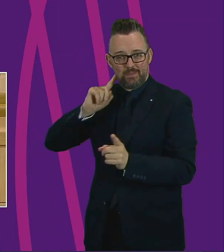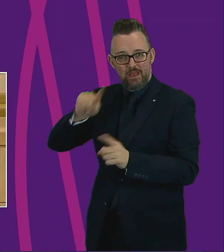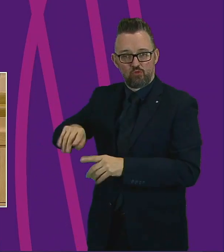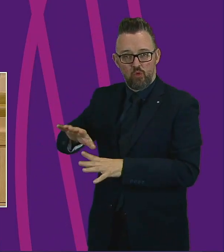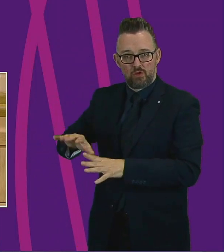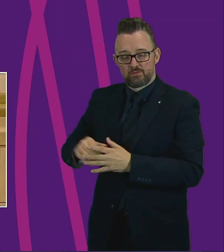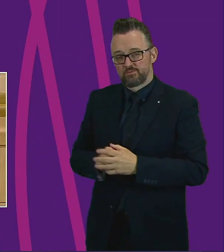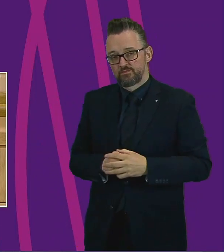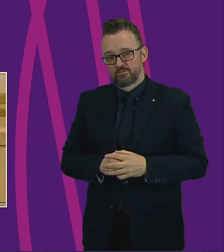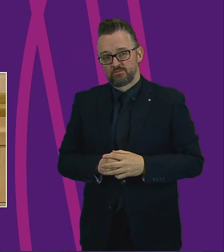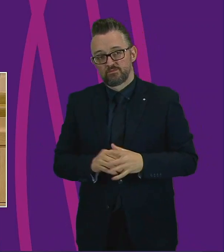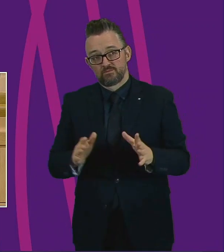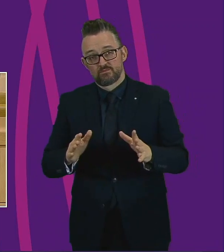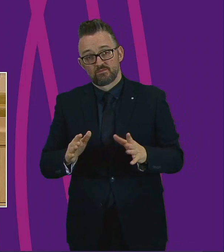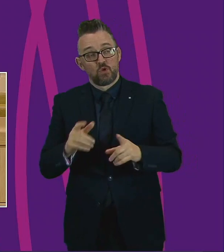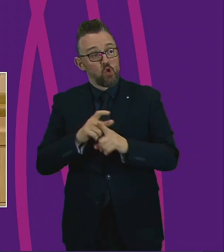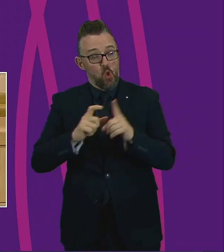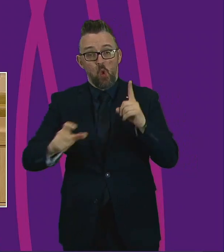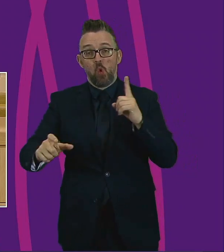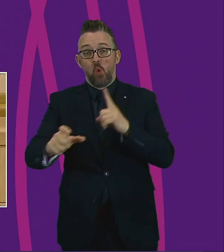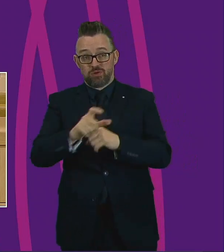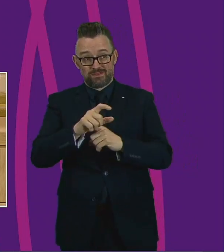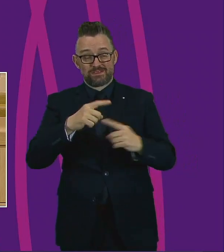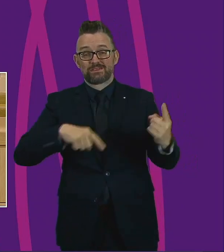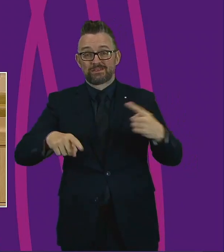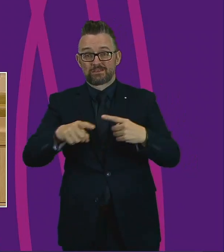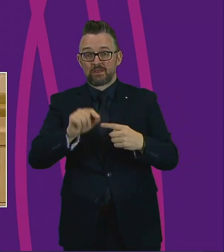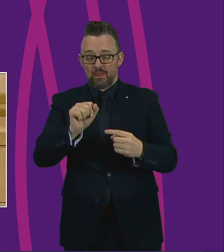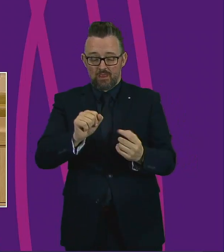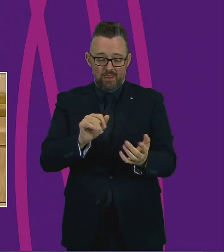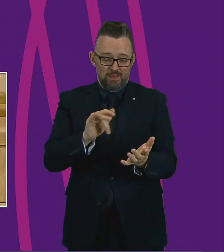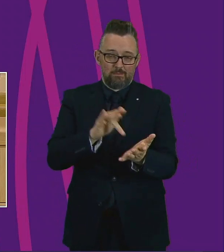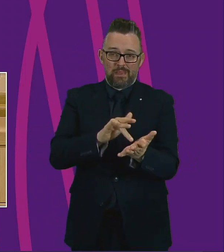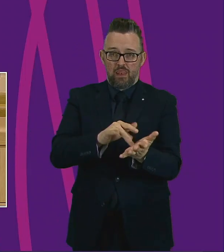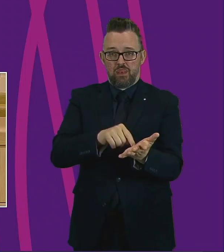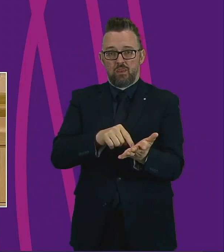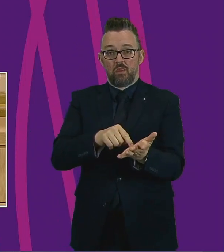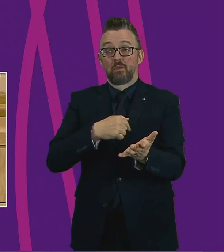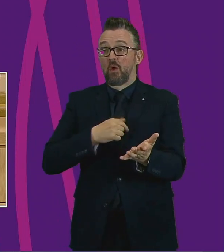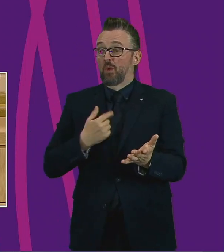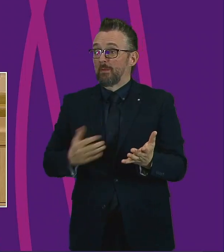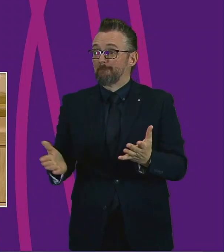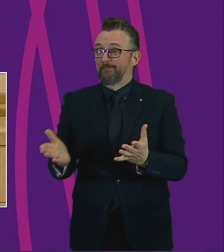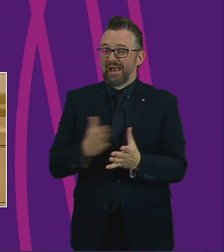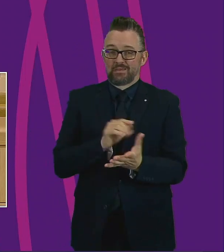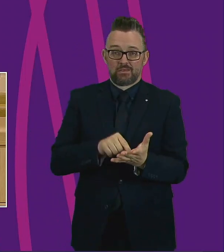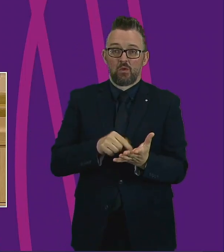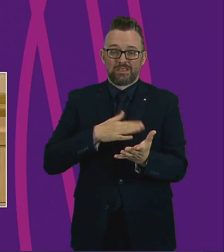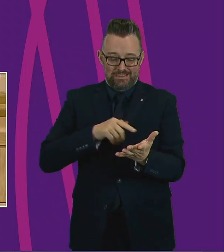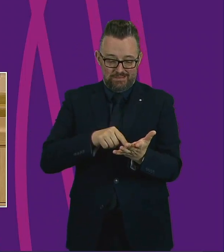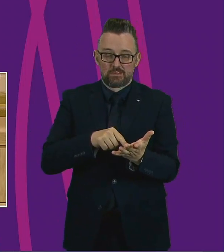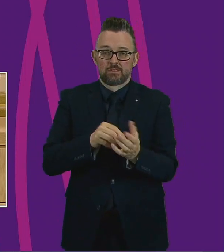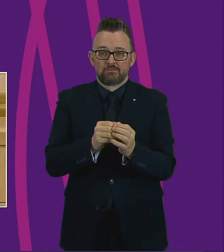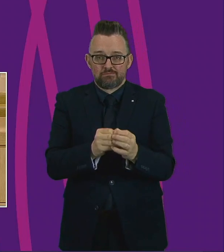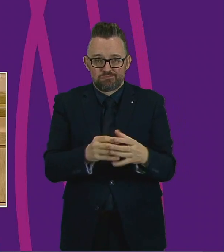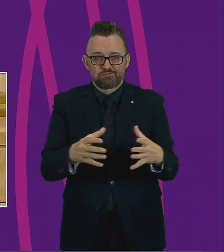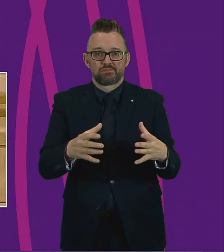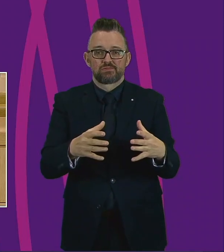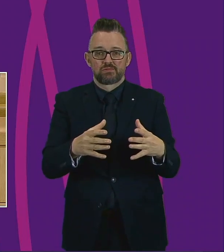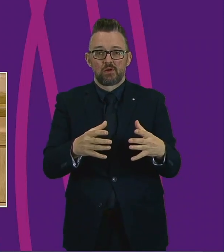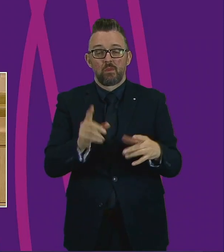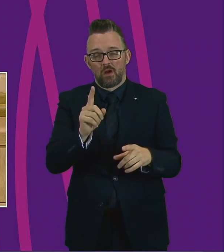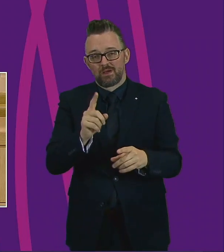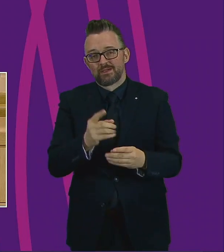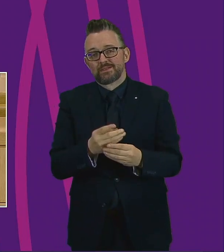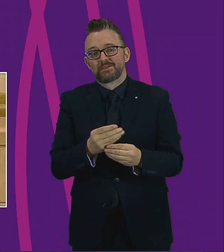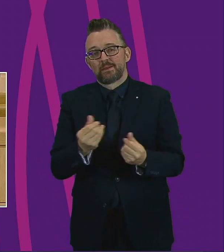Presiding office communities will be the heart of our recovery from the pandemic, and we need to build on them. But there are sadly